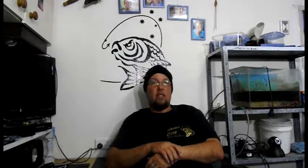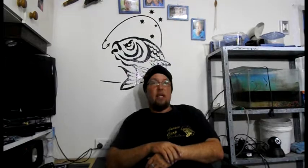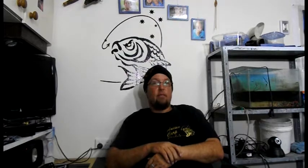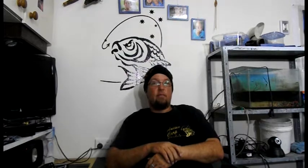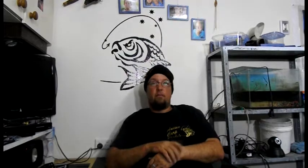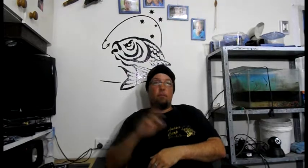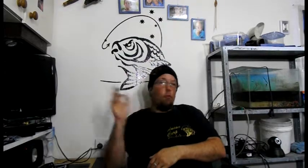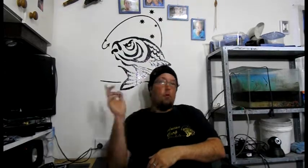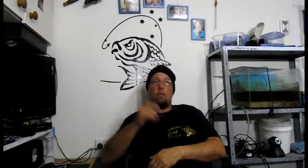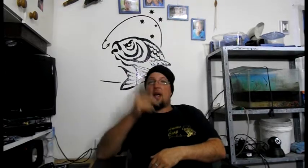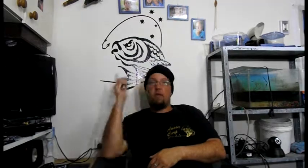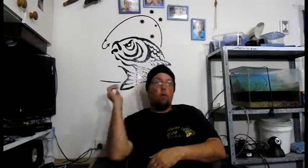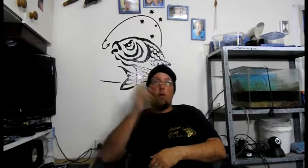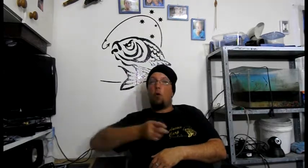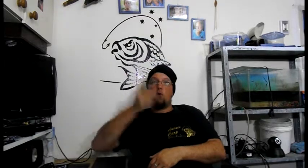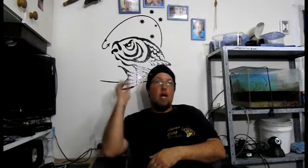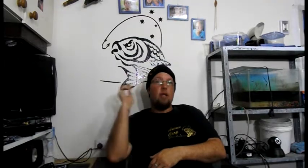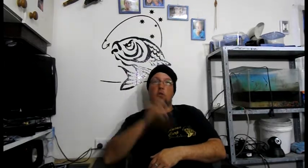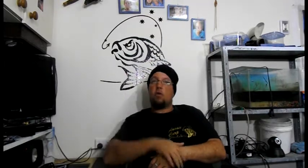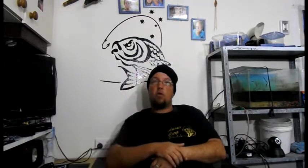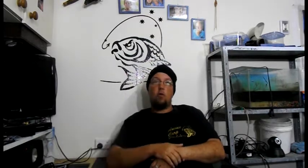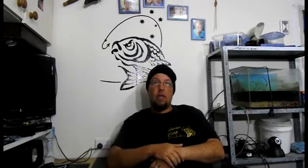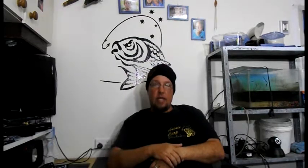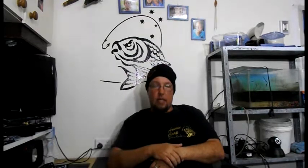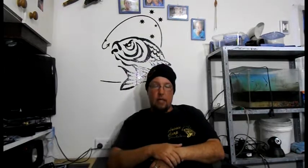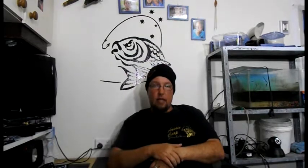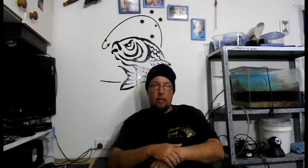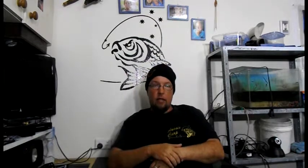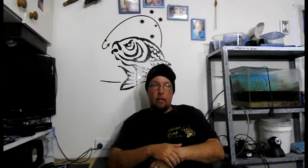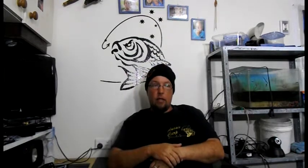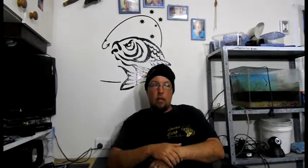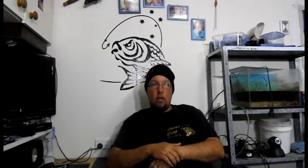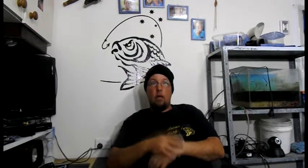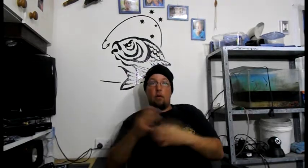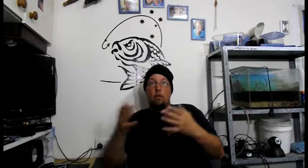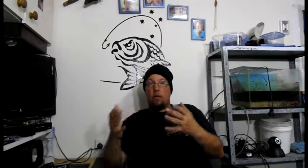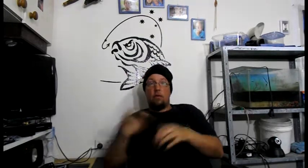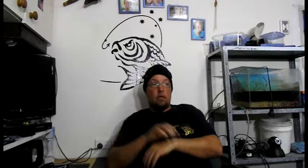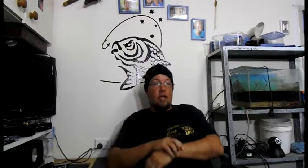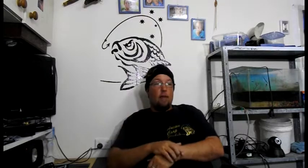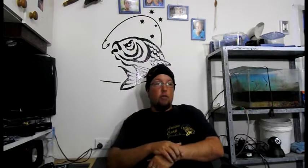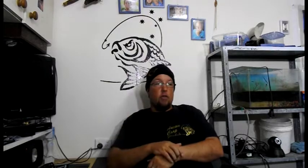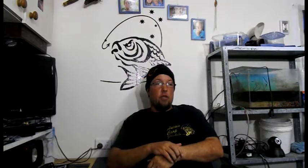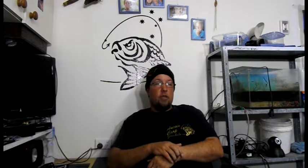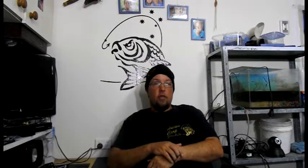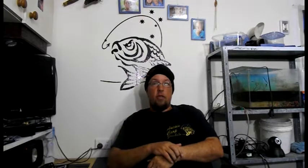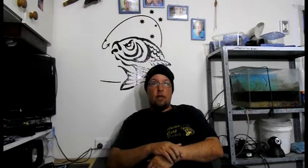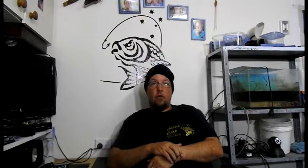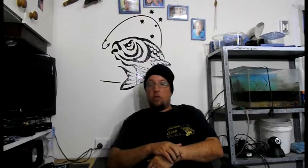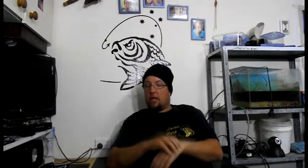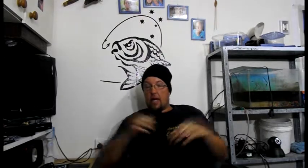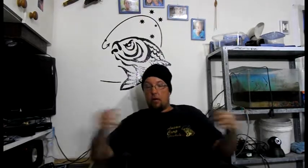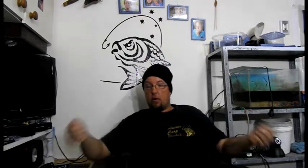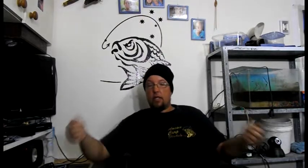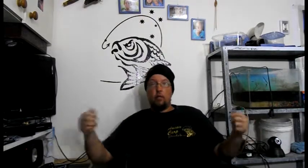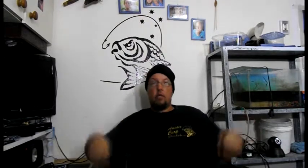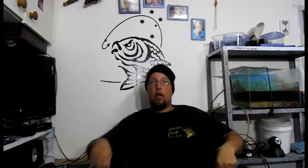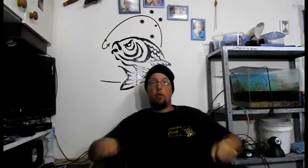there walking back and forth all day trying to bring all my gear down there. Whereas the car trolleys that they use over in the UK are ideal. You load all your